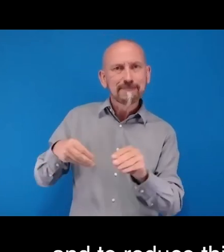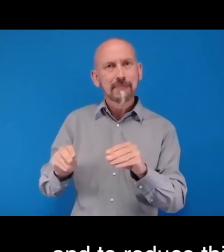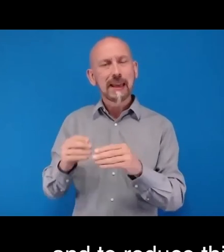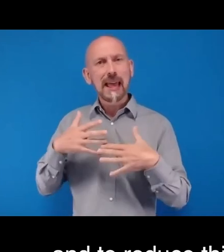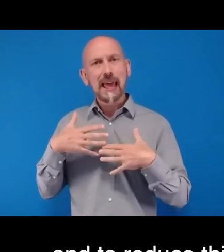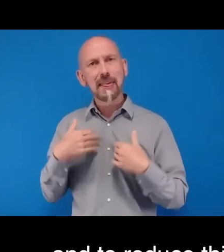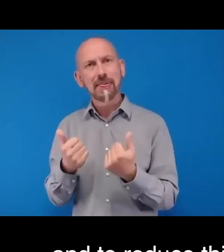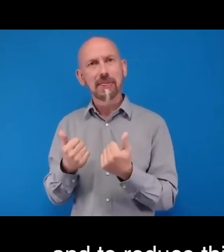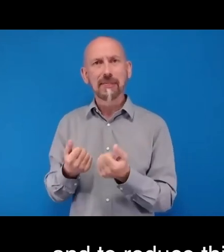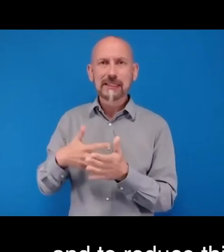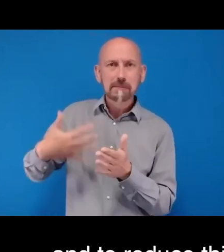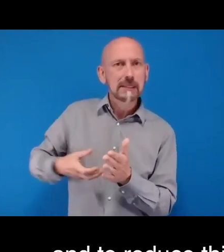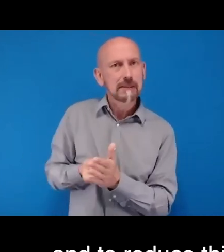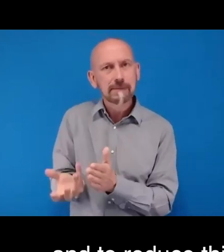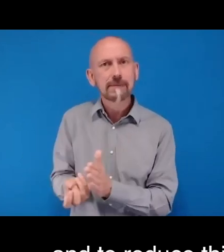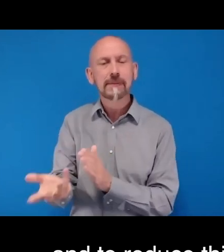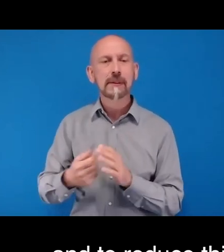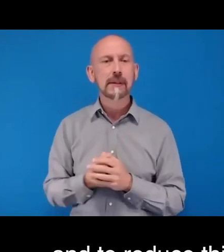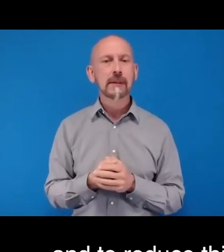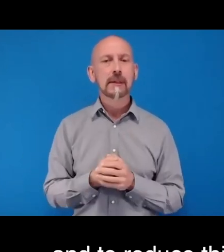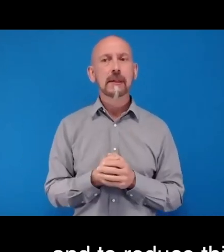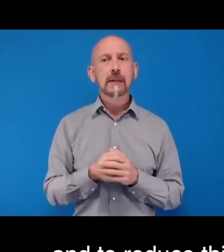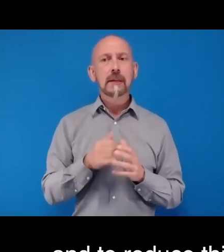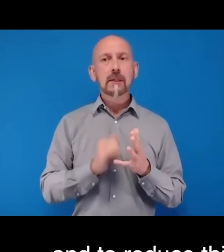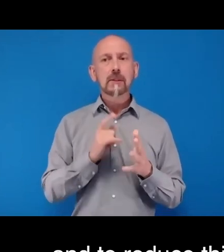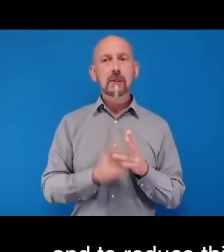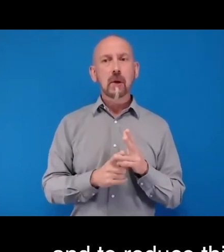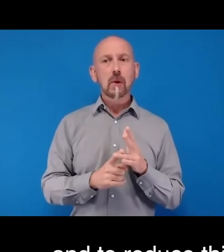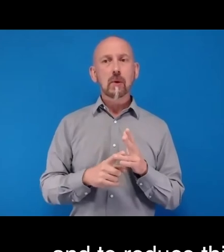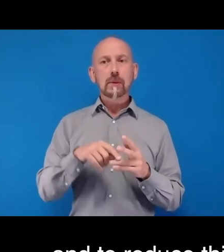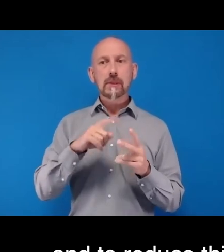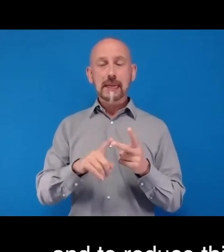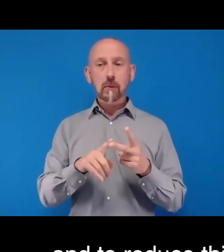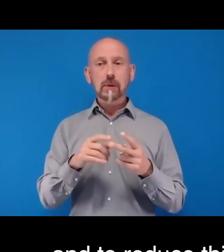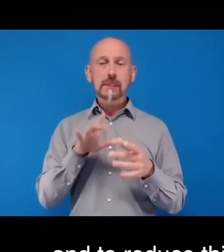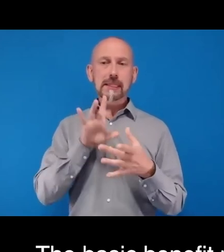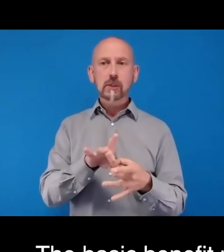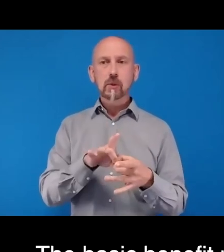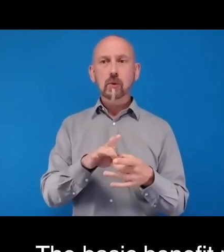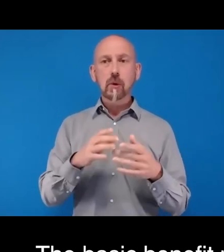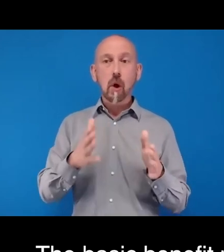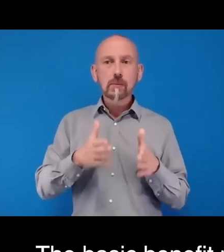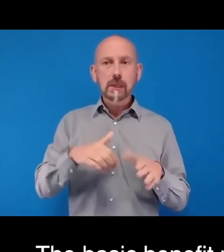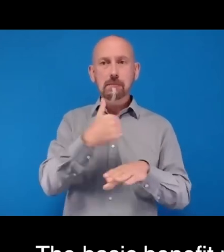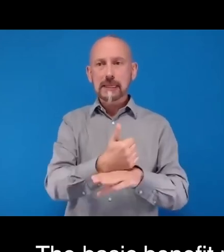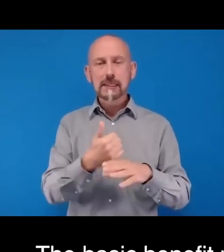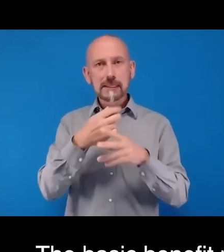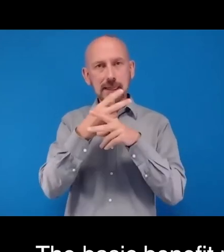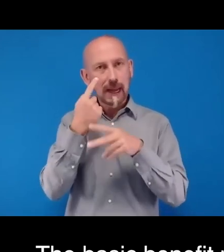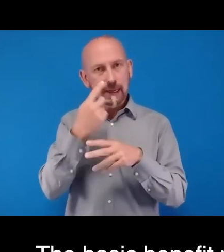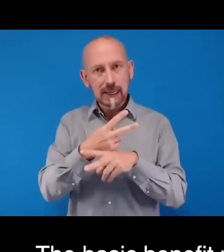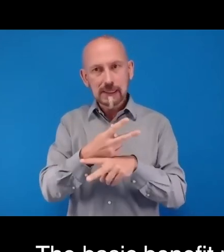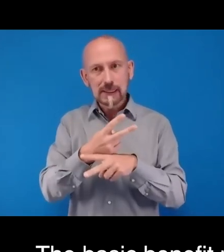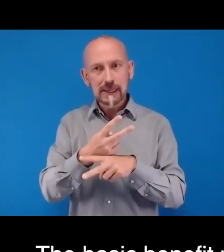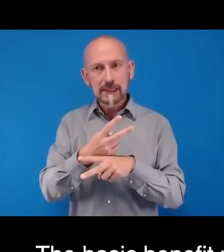benefit package includes the secondary and tertiary hospital-based care services, which amounts around 1 million